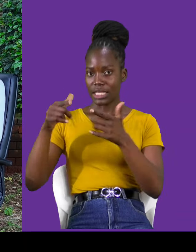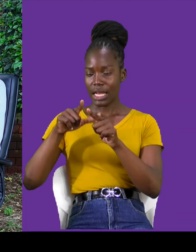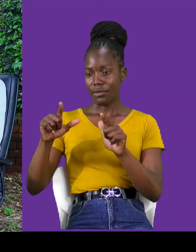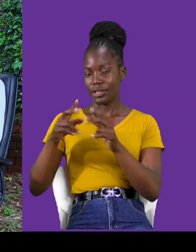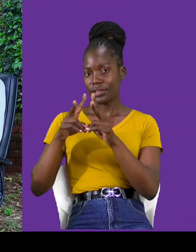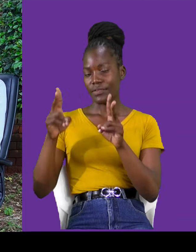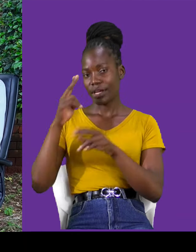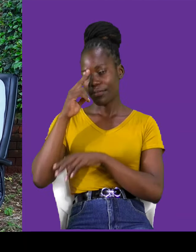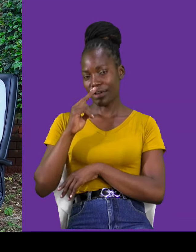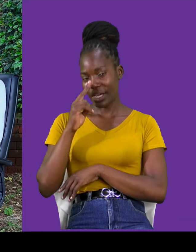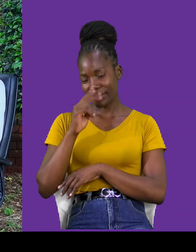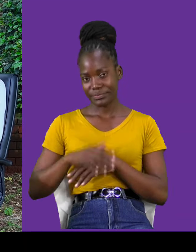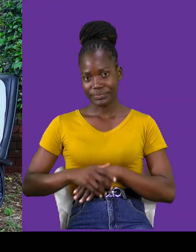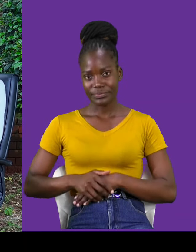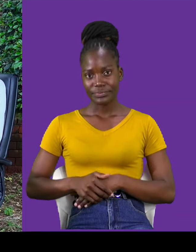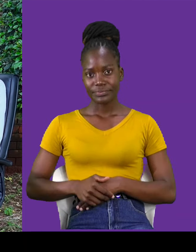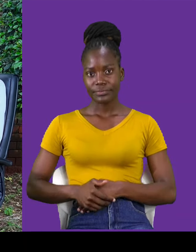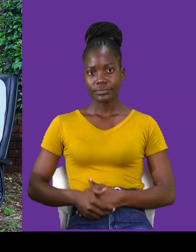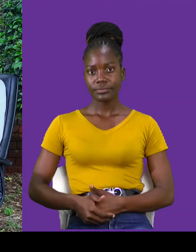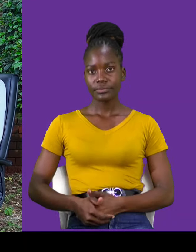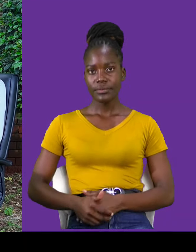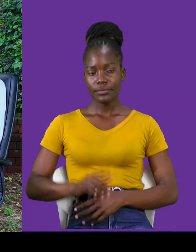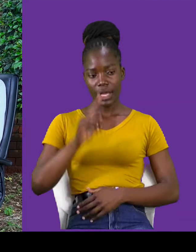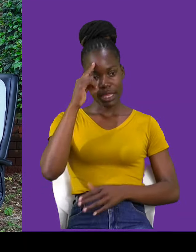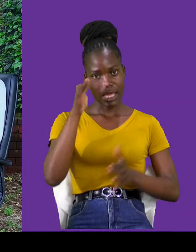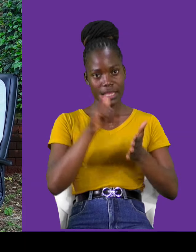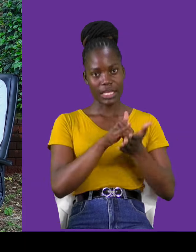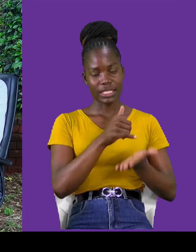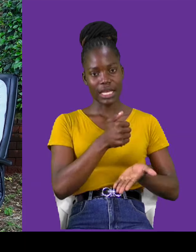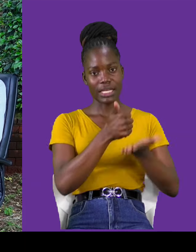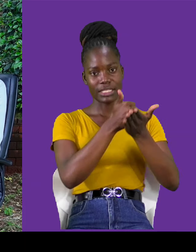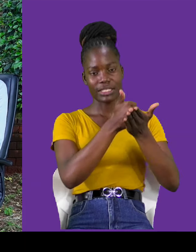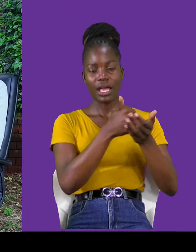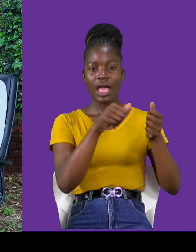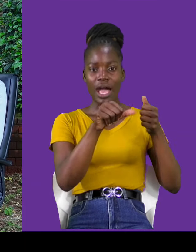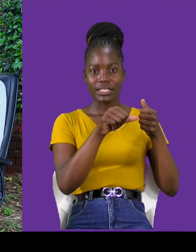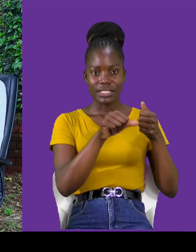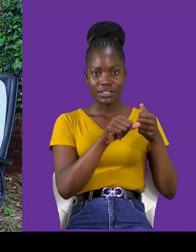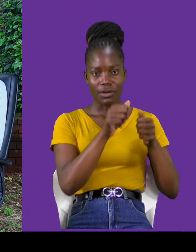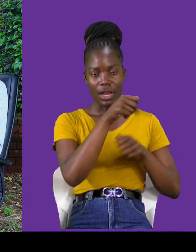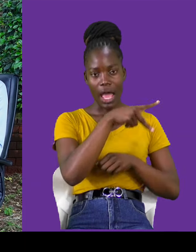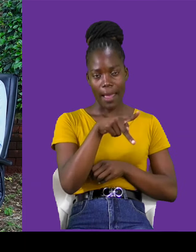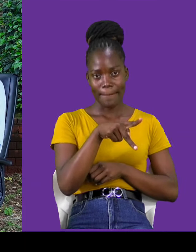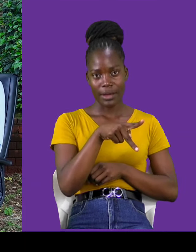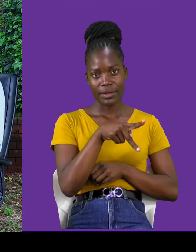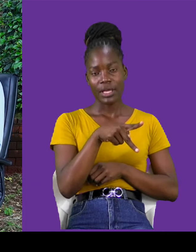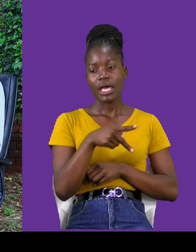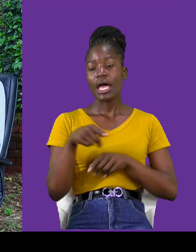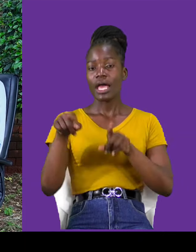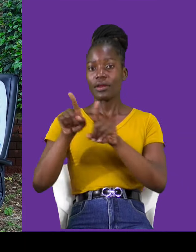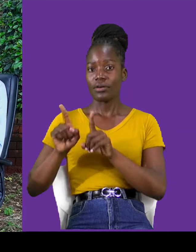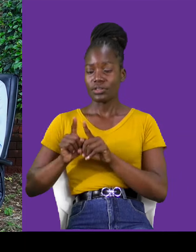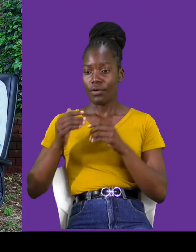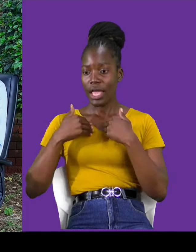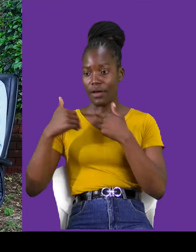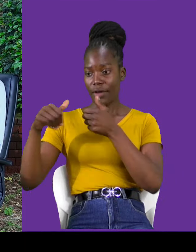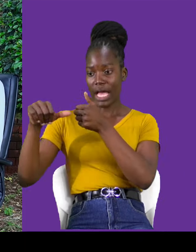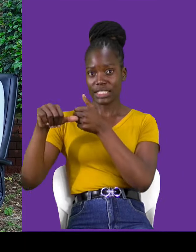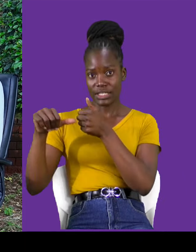It's very fun. I think that's where a systole app comes in. Exactly. And again, we have a systole. If at all,